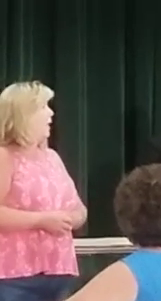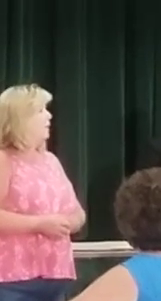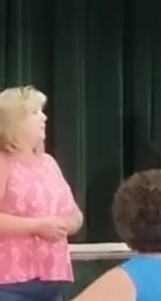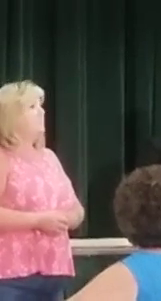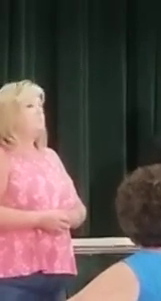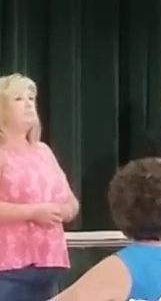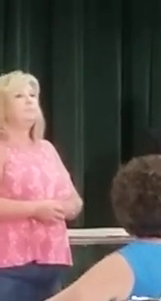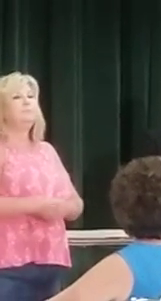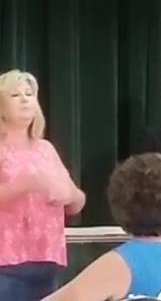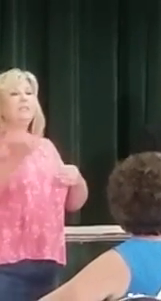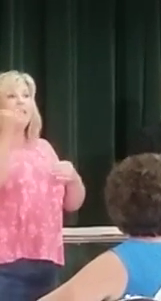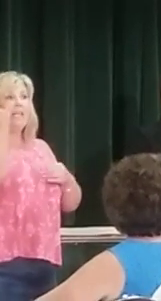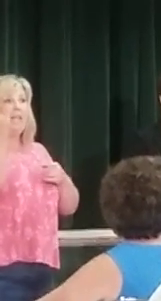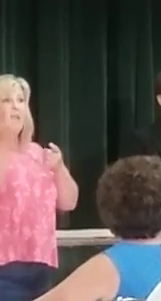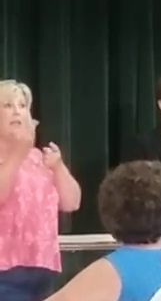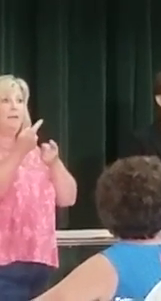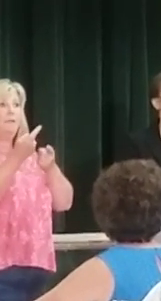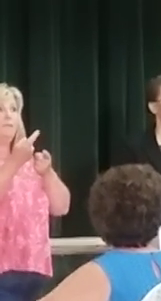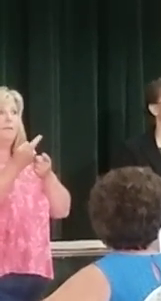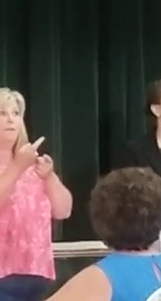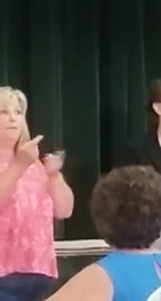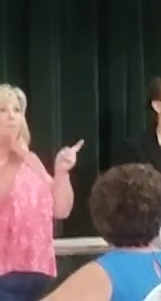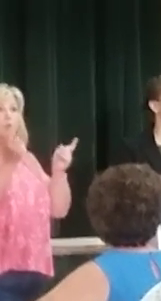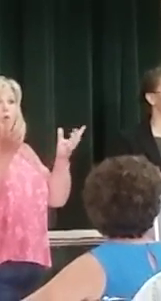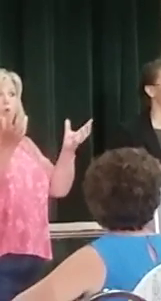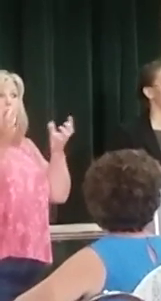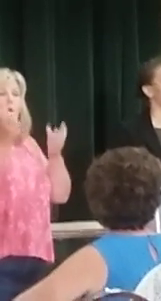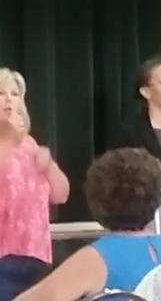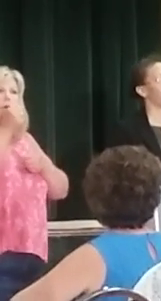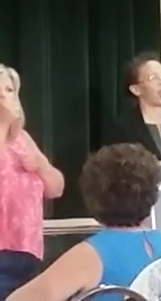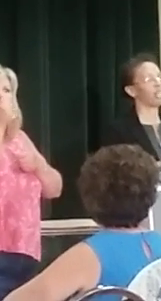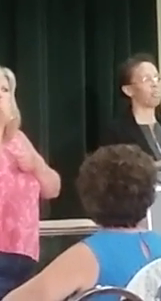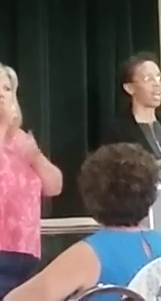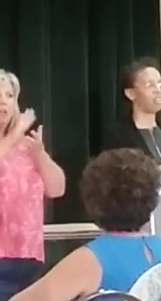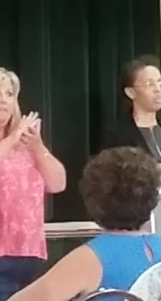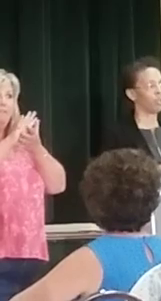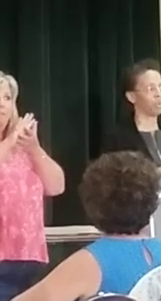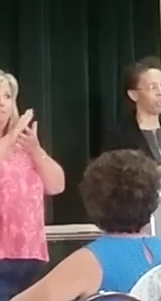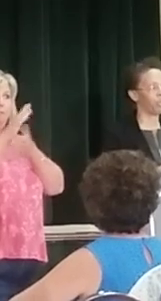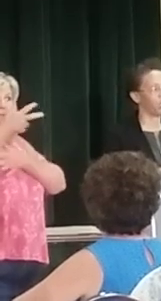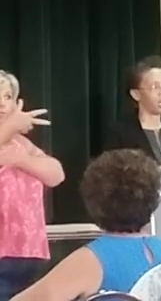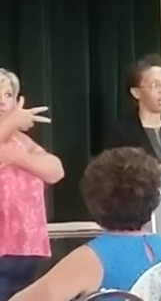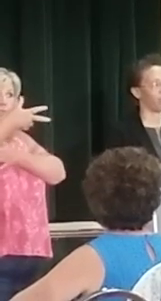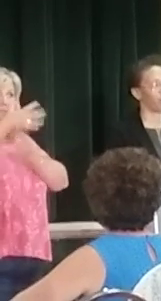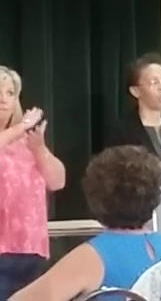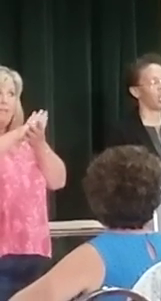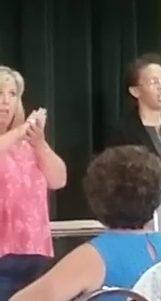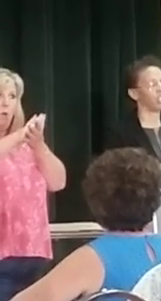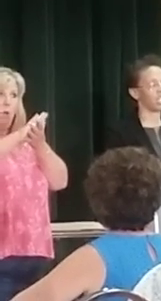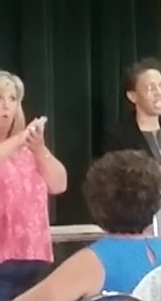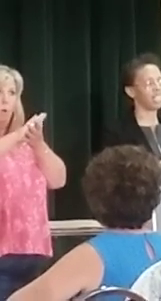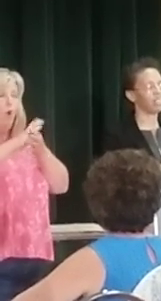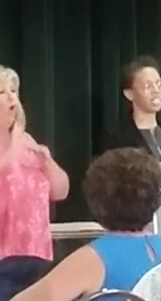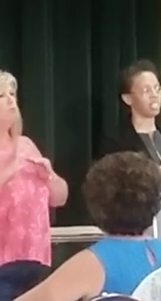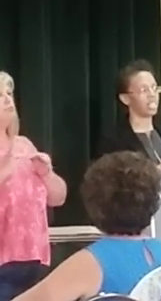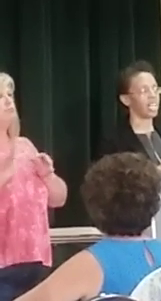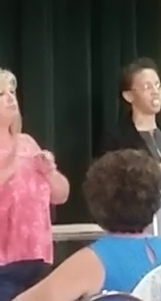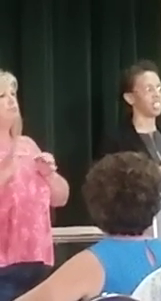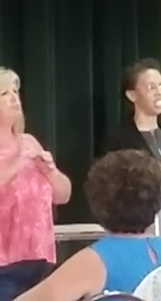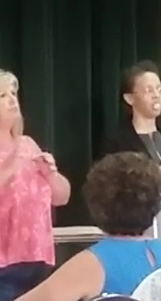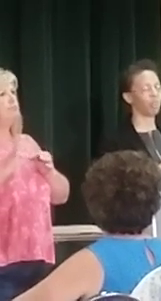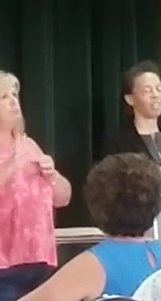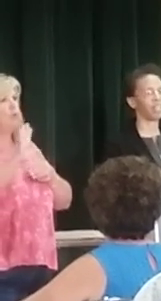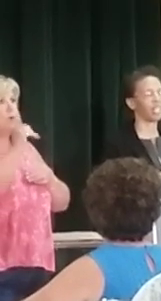If you would like to do a private video statement, at the back of the room, you'll see Hilary